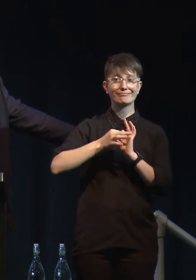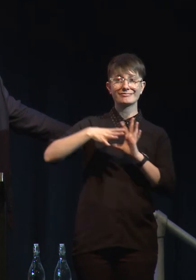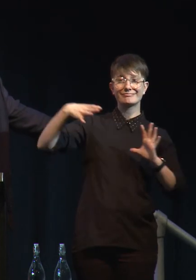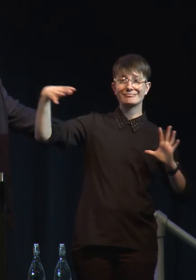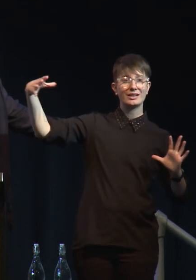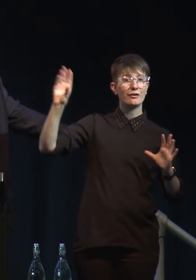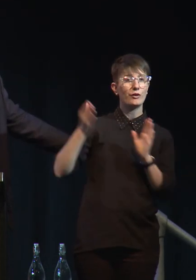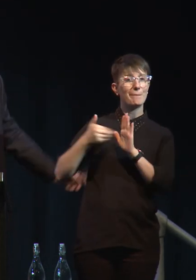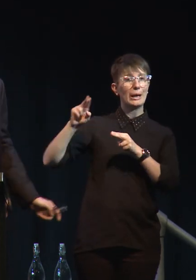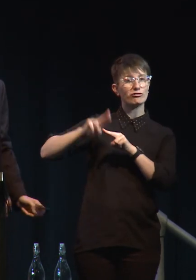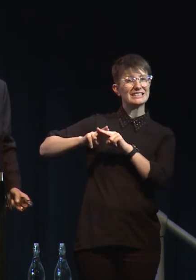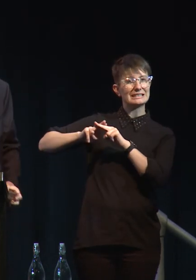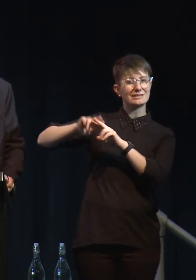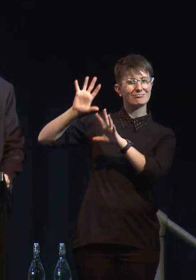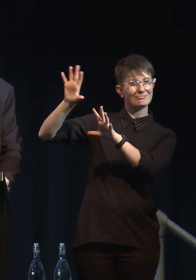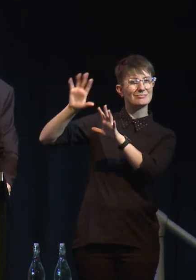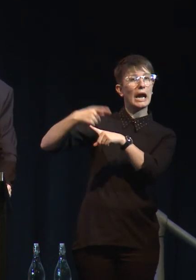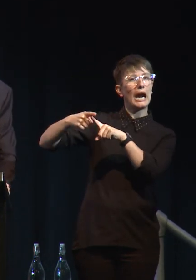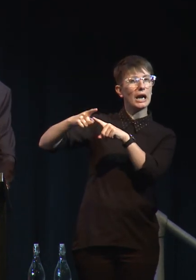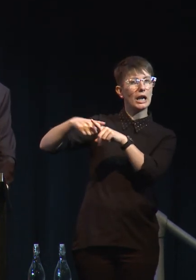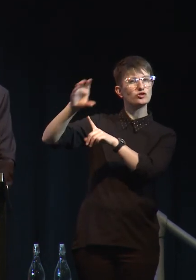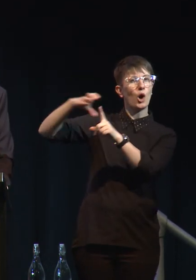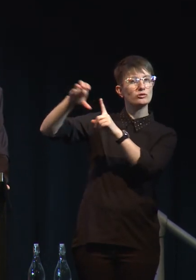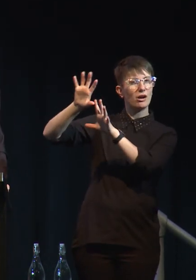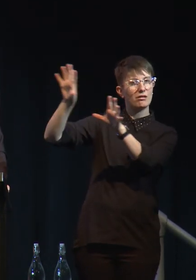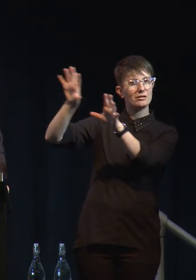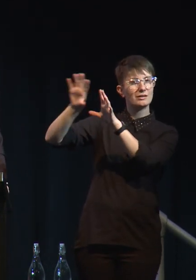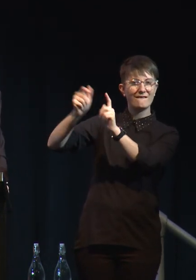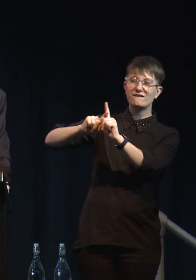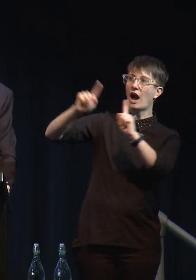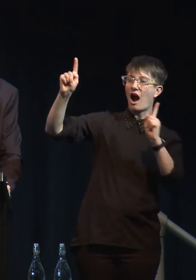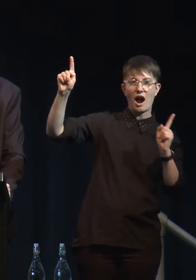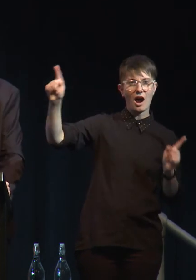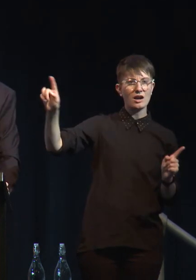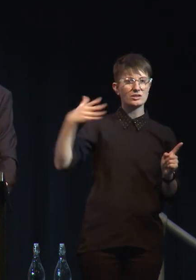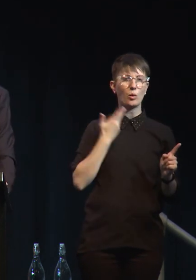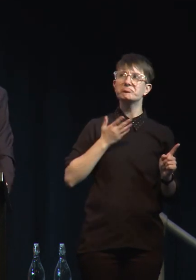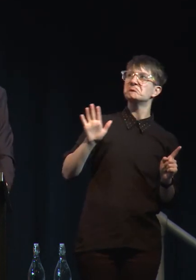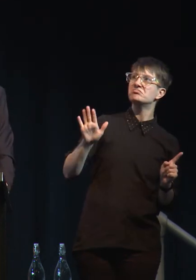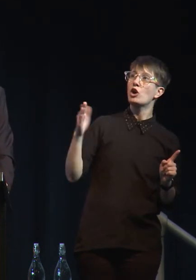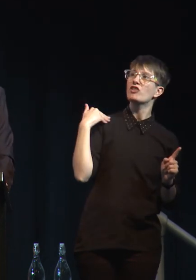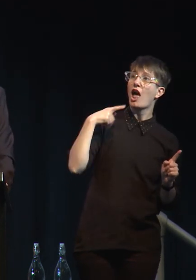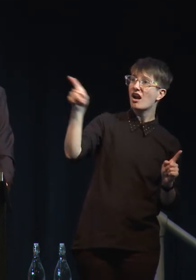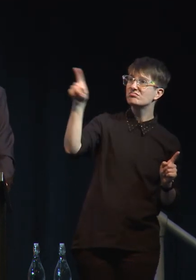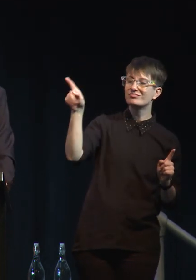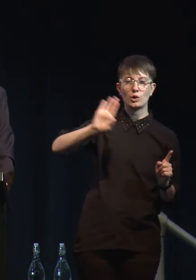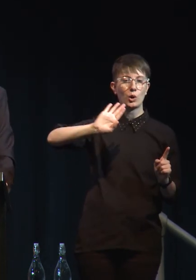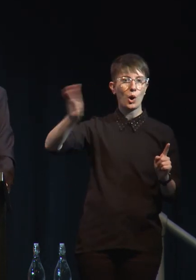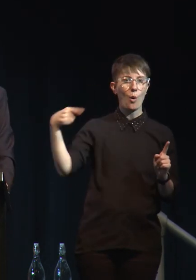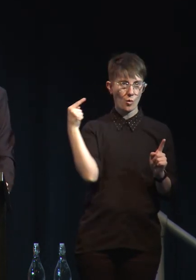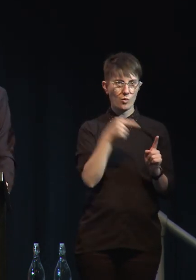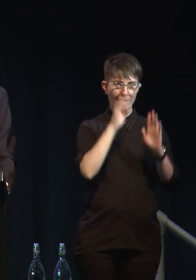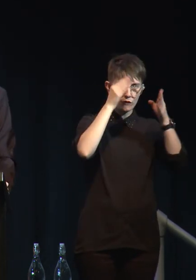the antipode of the world and learned how to fend for itself and solve problems. And it's a small country